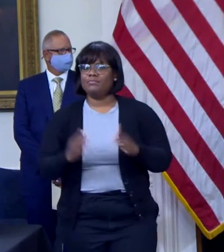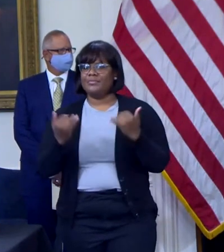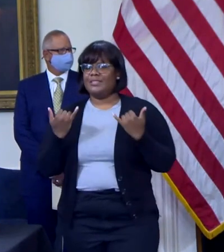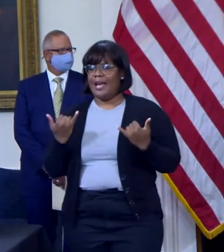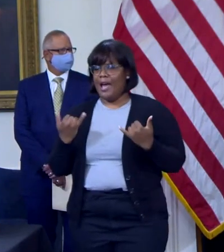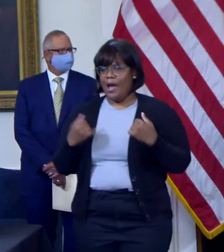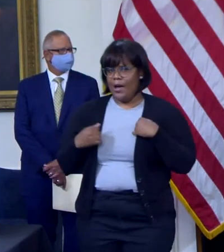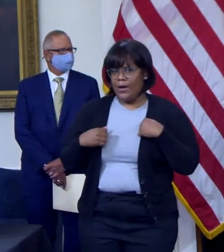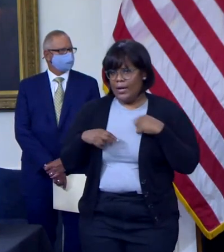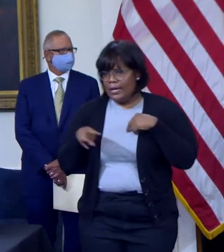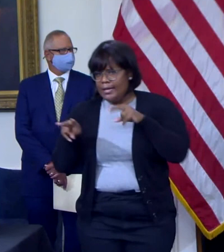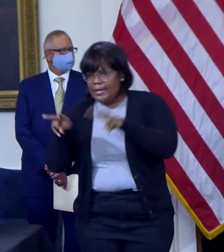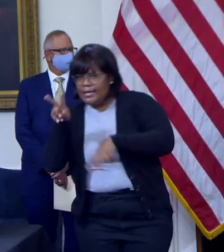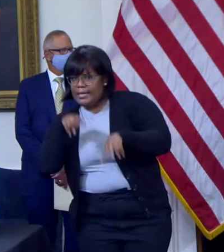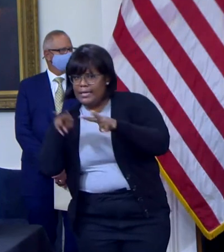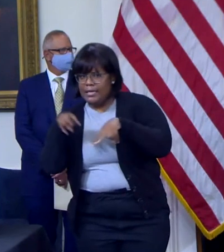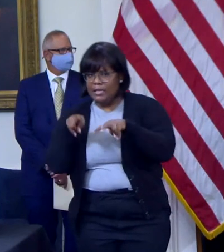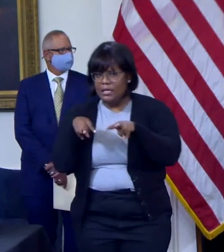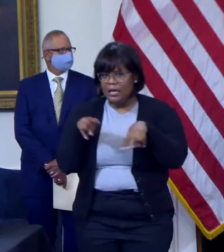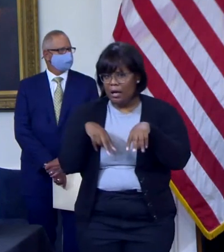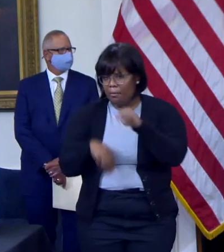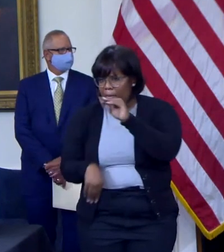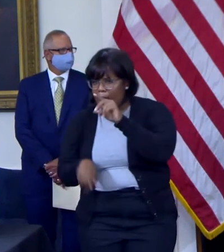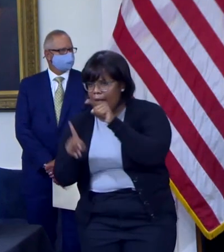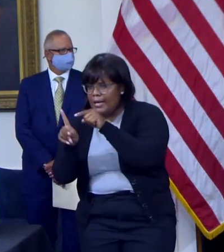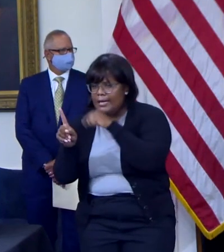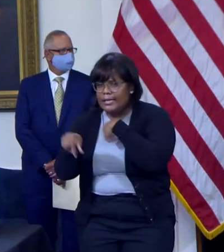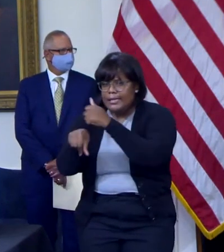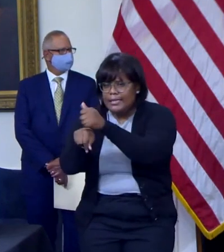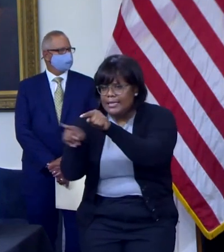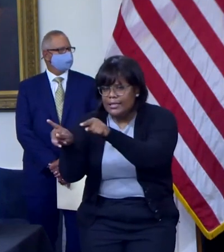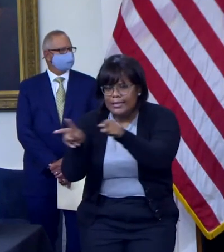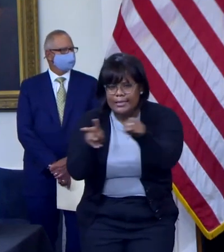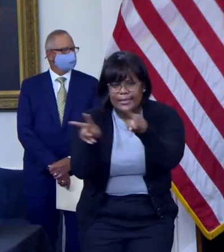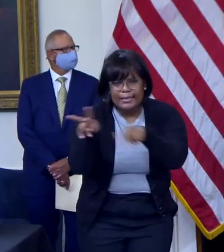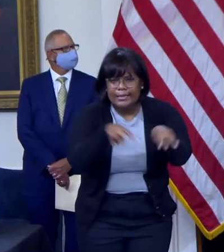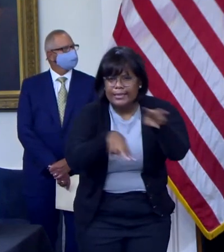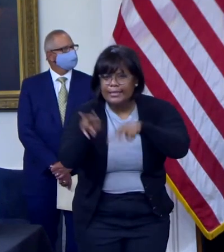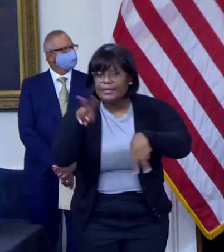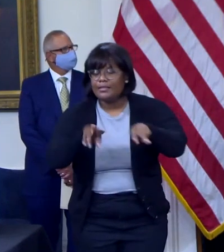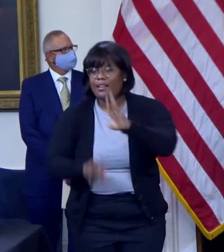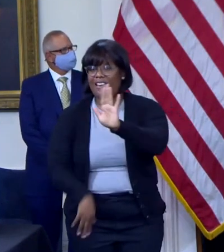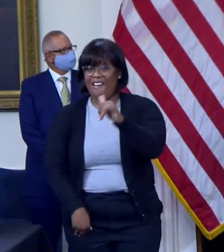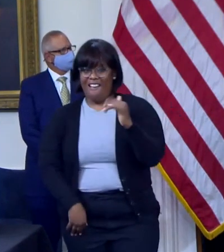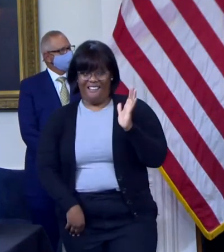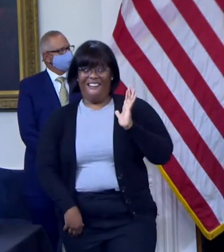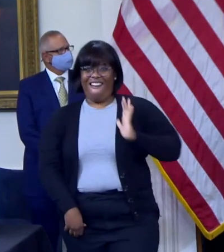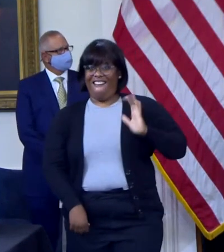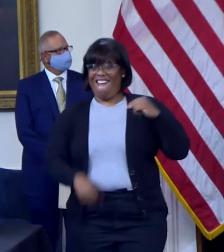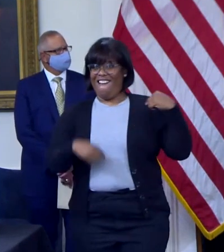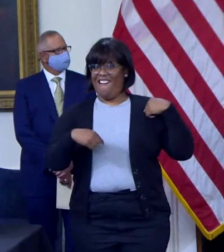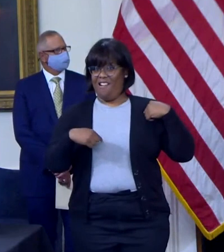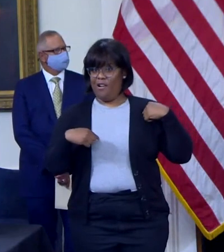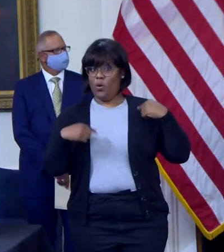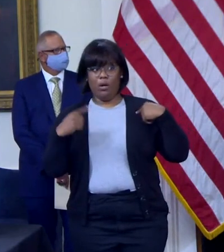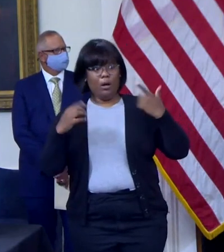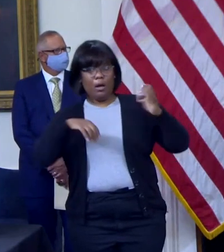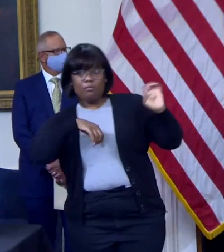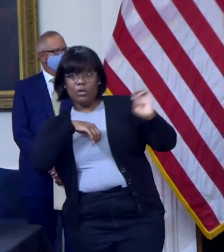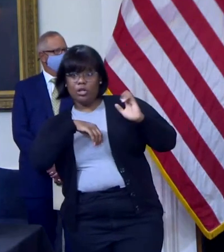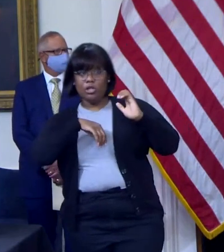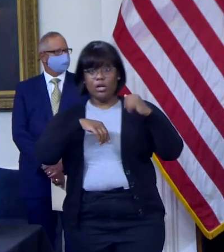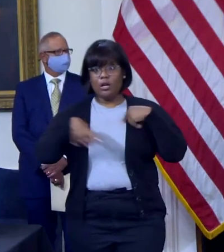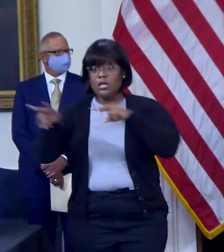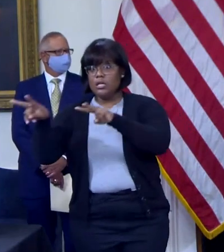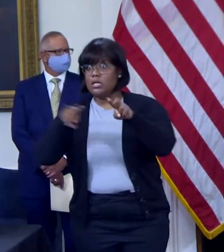the remaining Marylanders vaccinated, we have transitioned from a state of emergency into an ongoing long